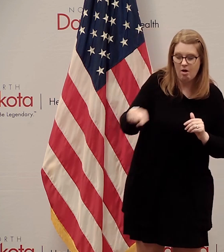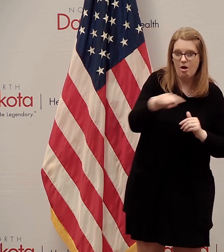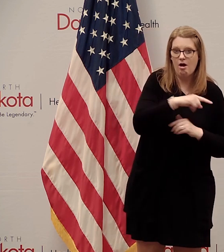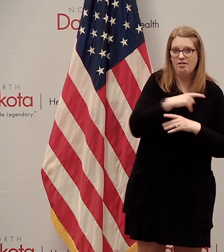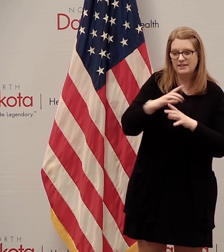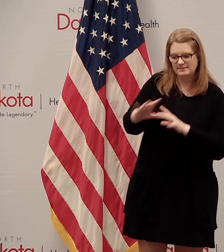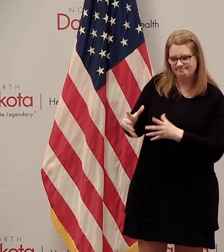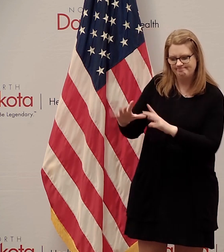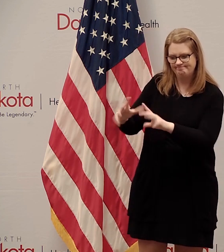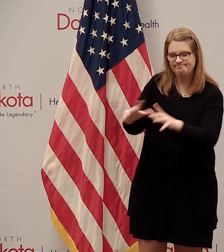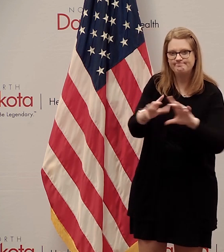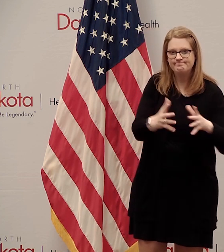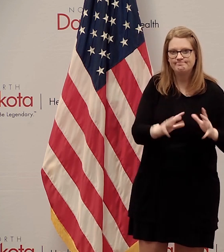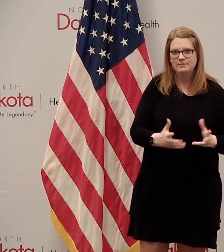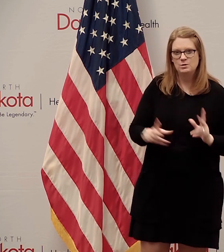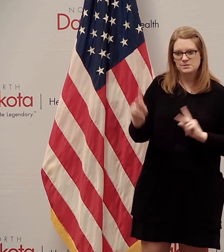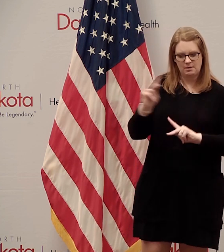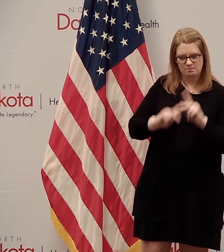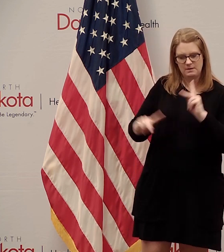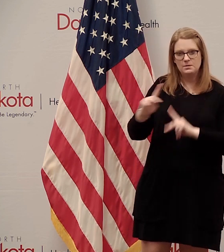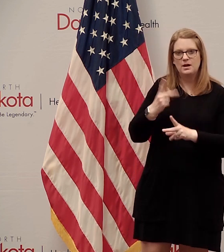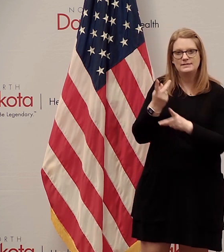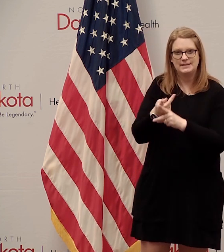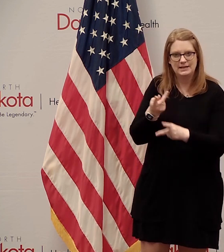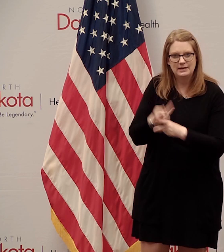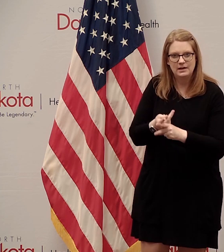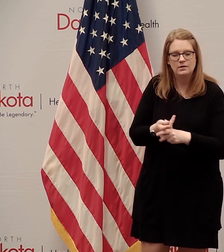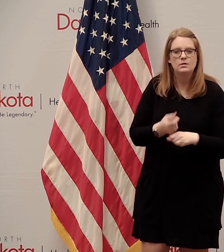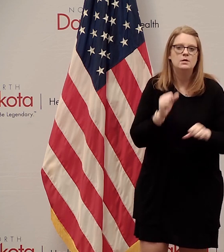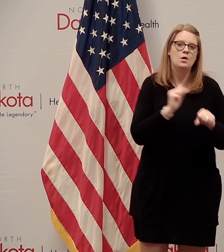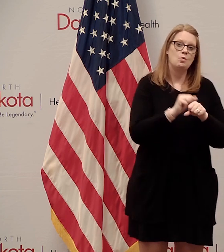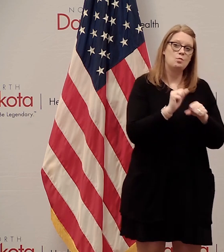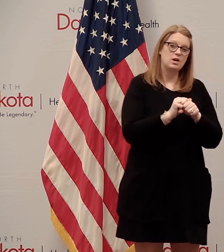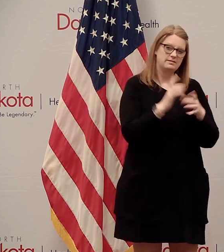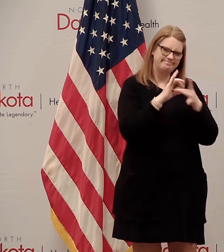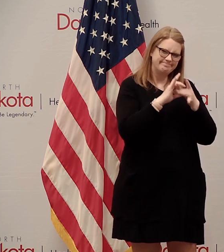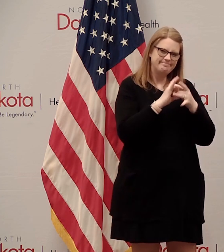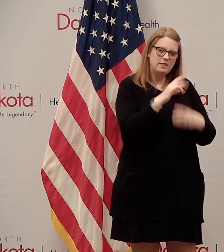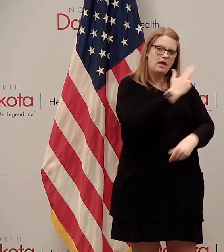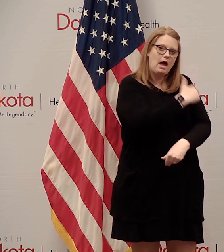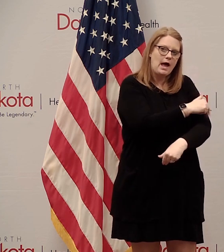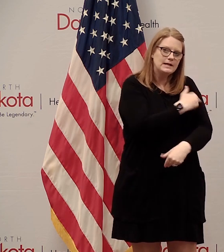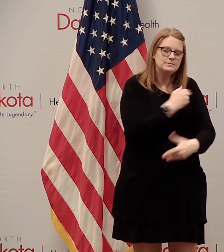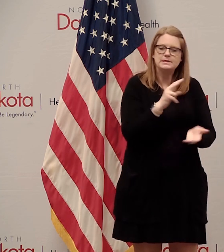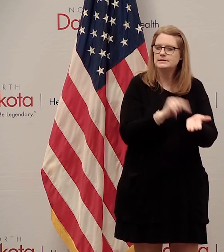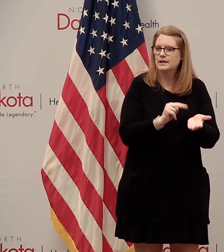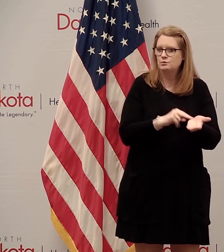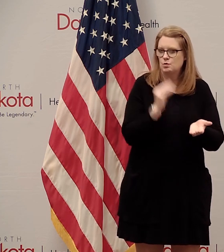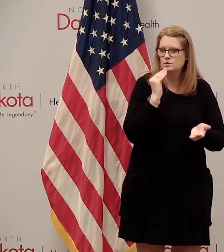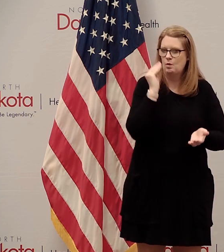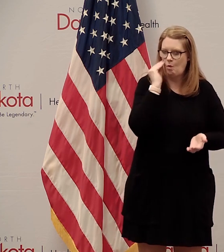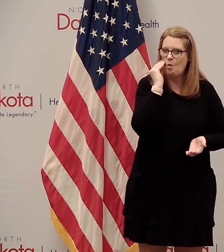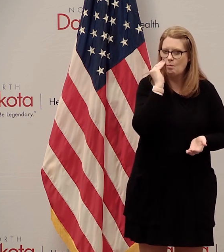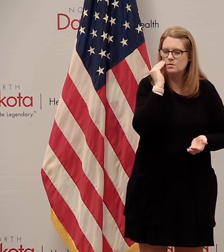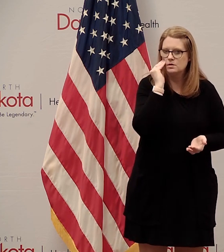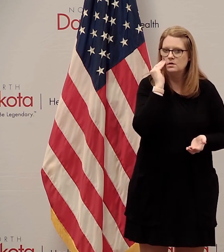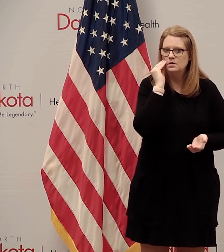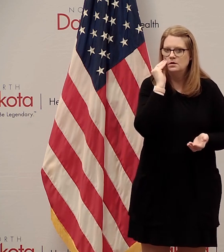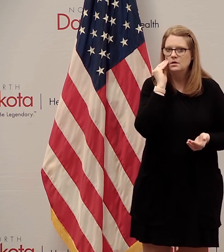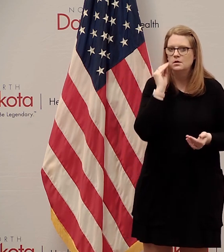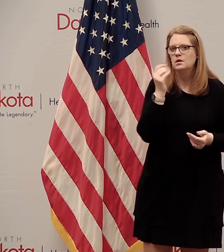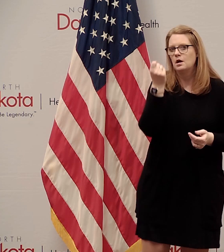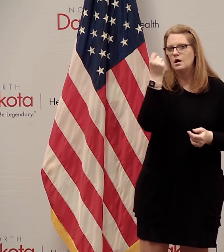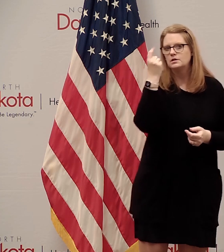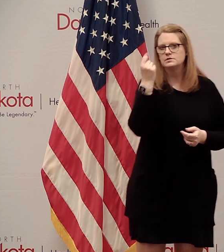since last thursday we've been working closely with the hospitals and the nursing homes specifically as it relates to how will we move